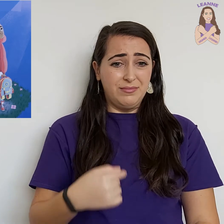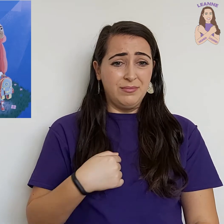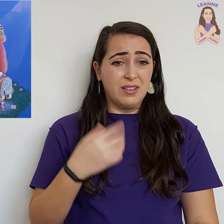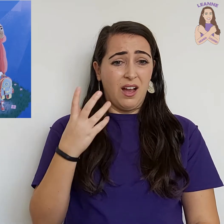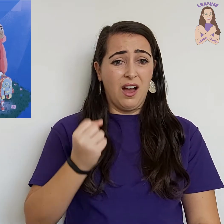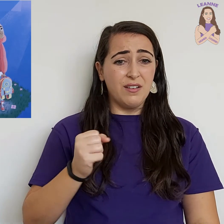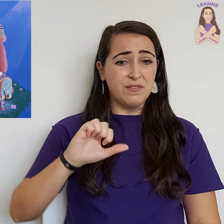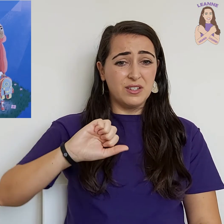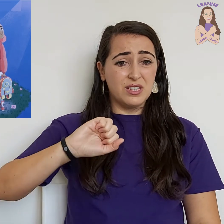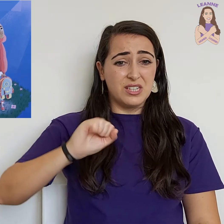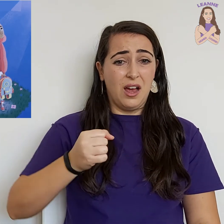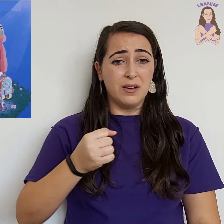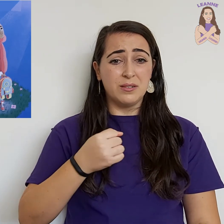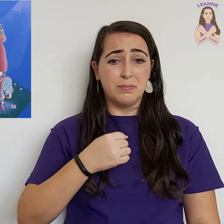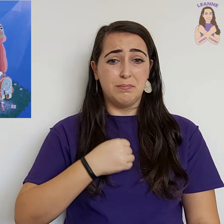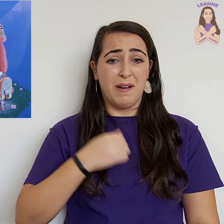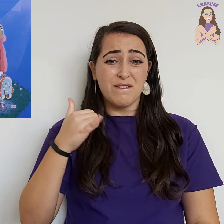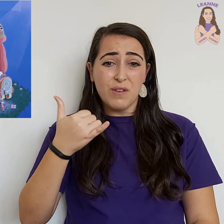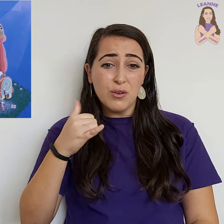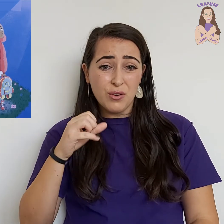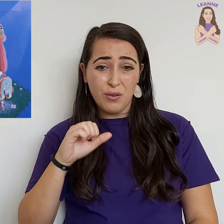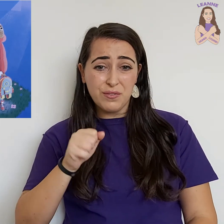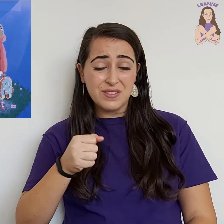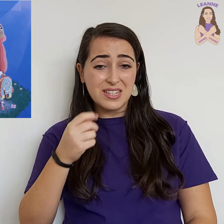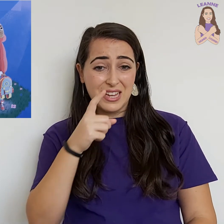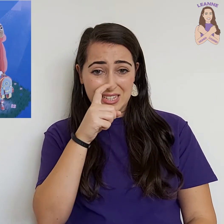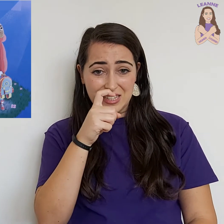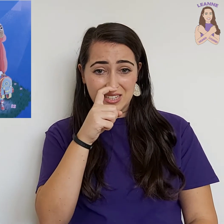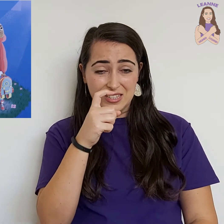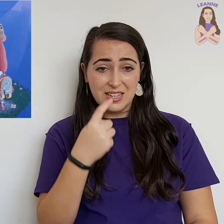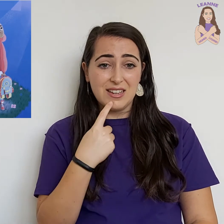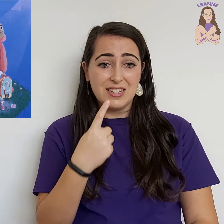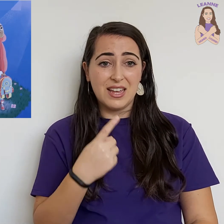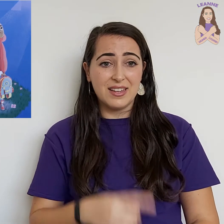I've turned my phone off, sis, he says.